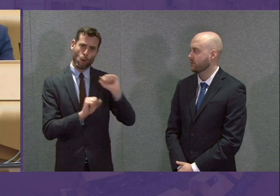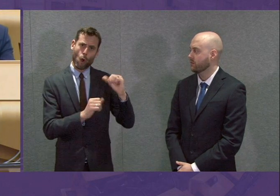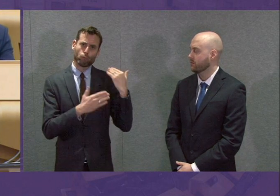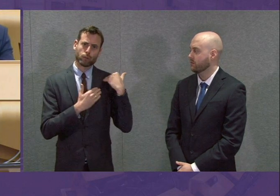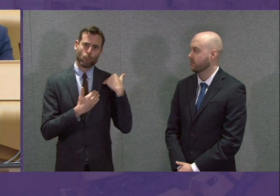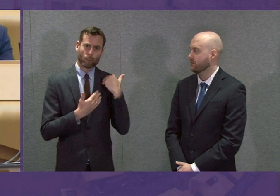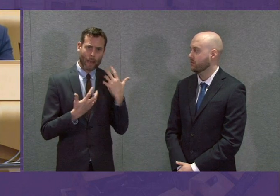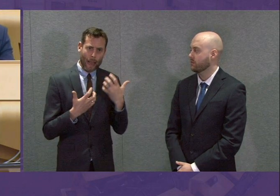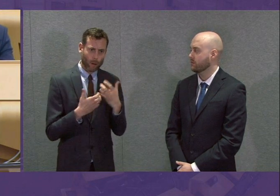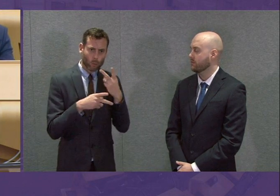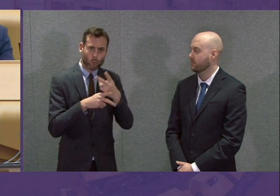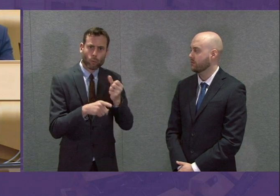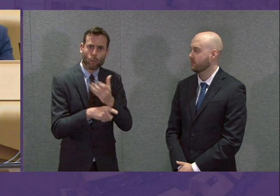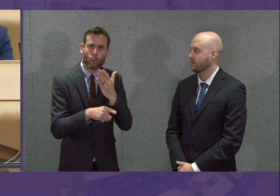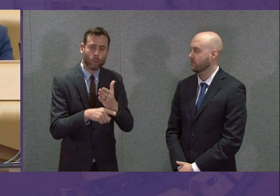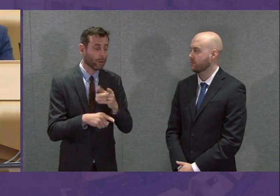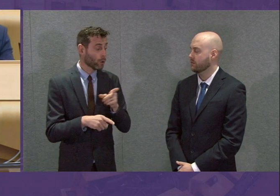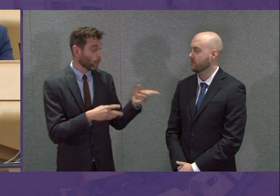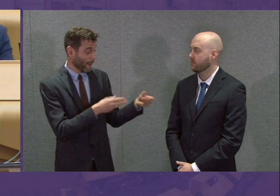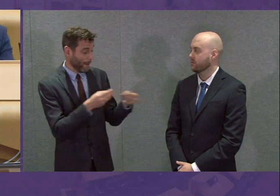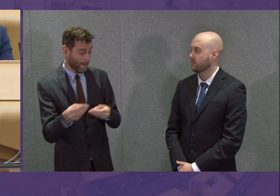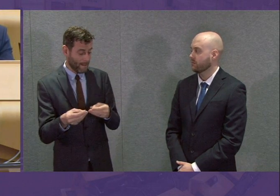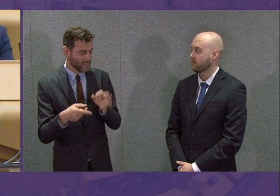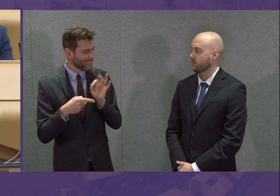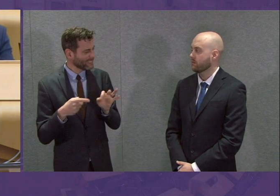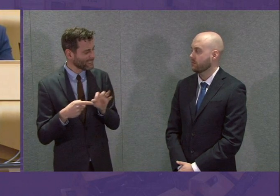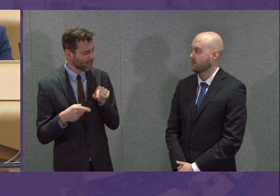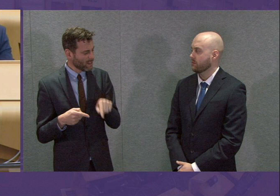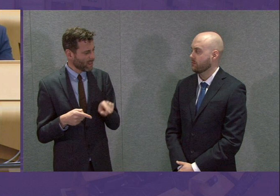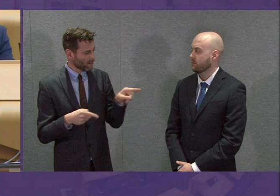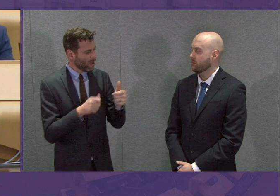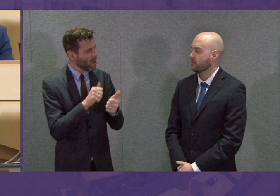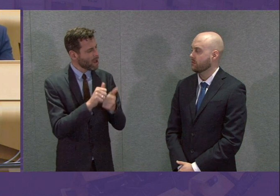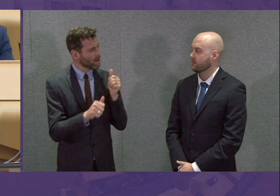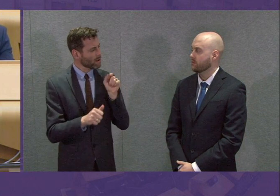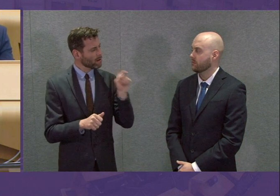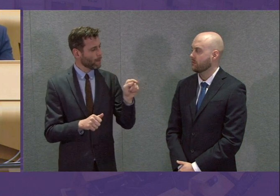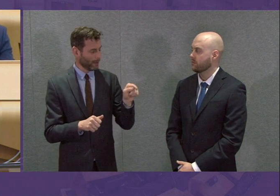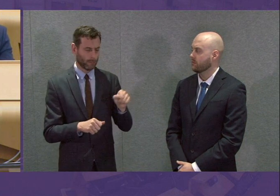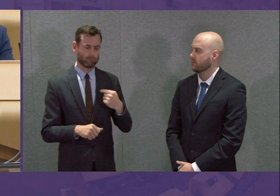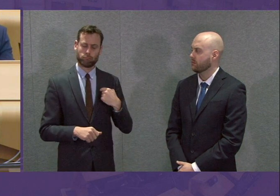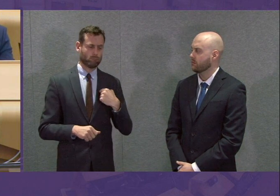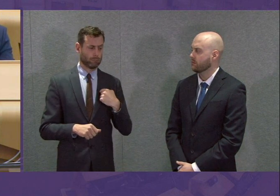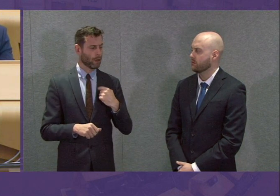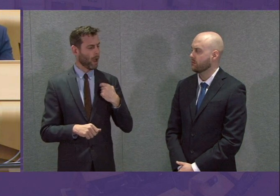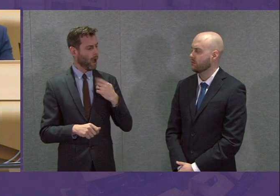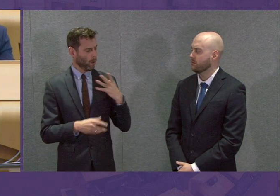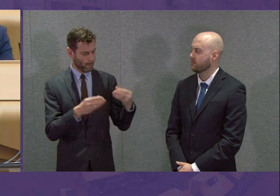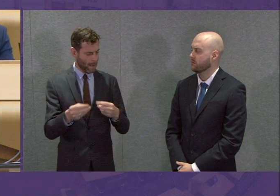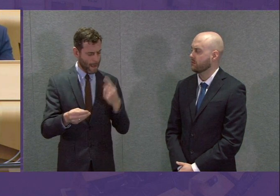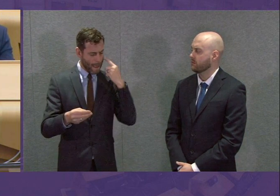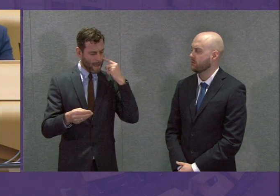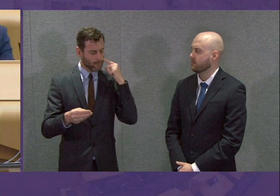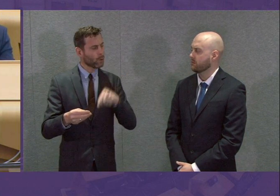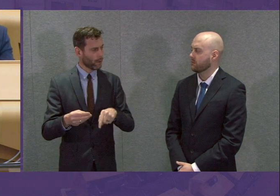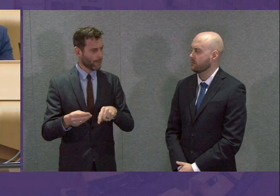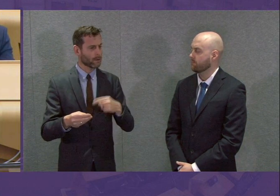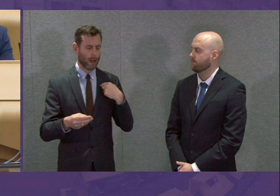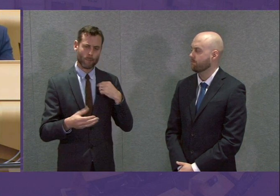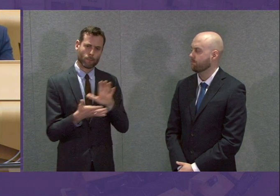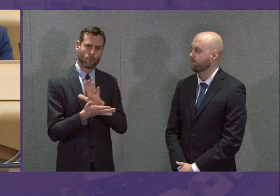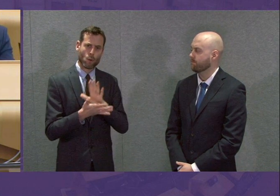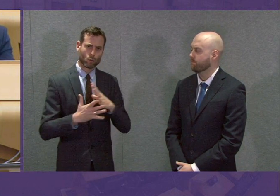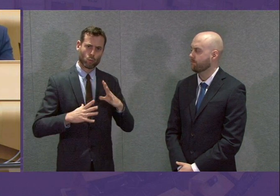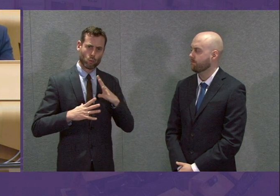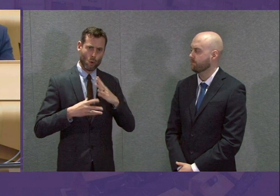If Mark Mcdonald wants to pass the details of the company, we're very happy to look into that and to include that in discussions with the insurance sector. We